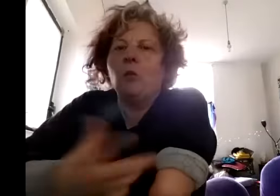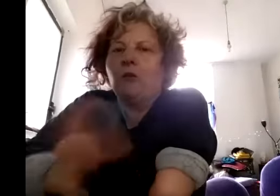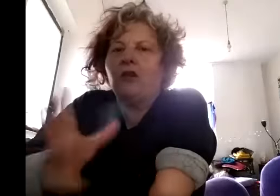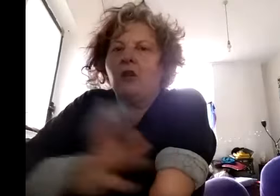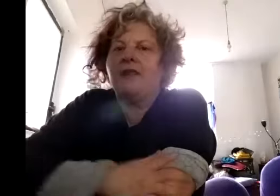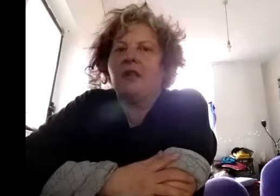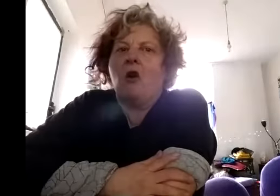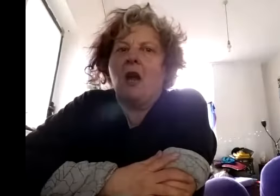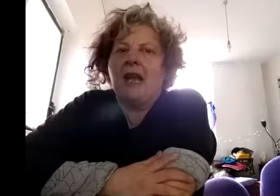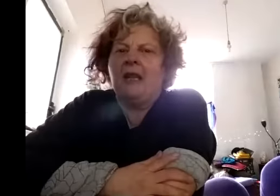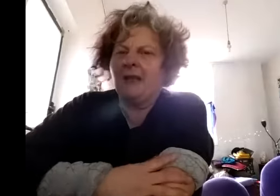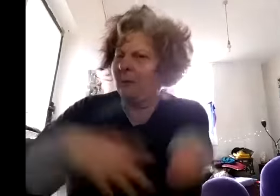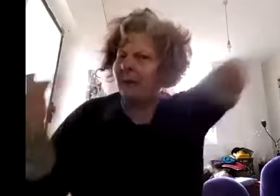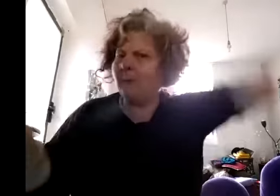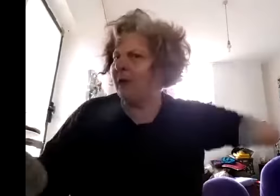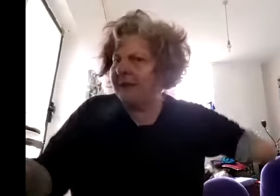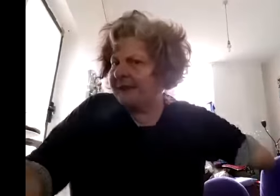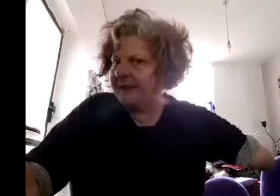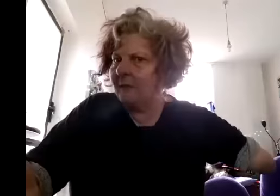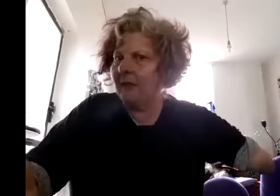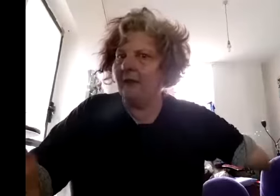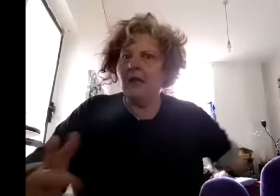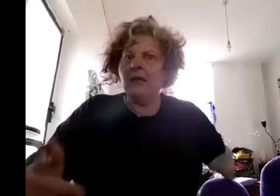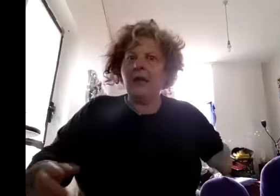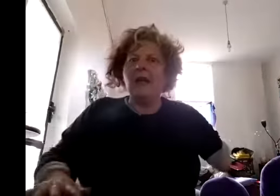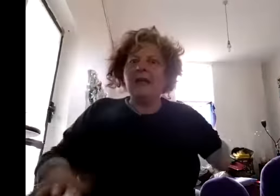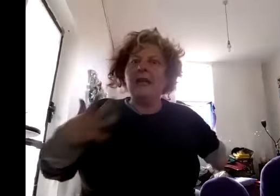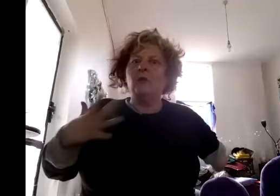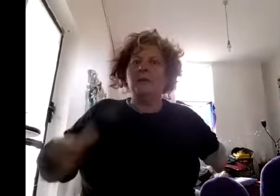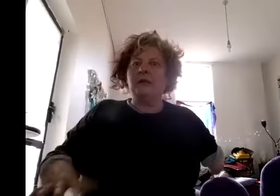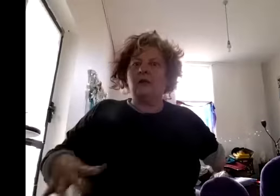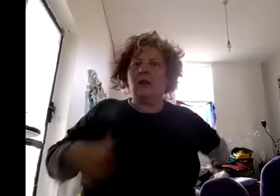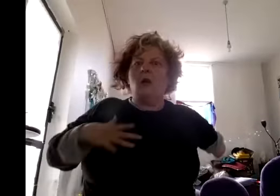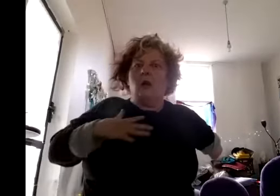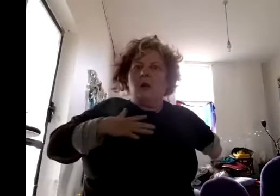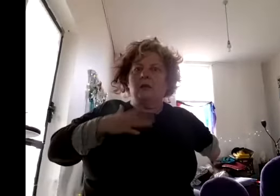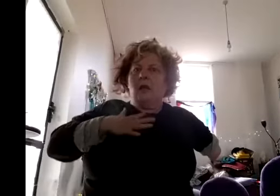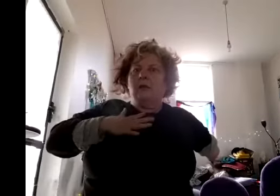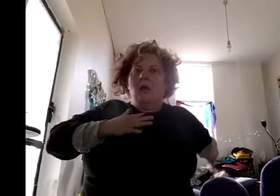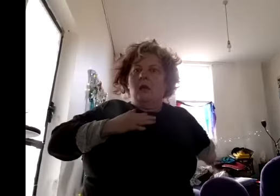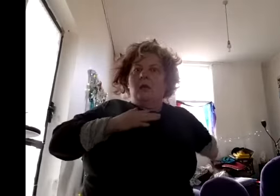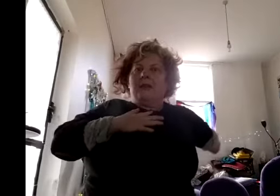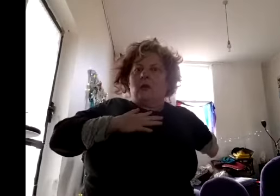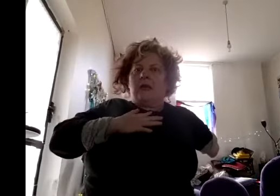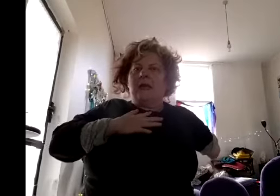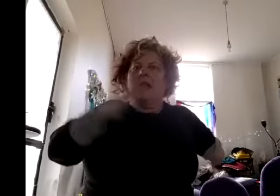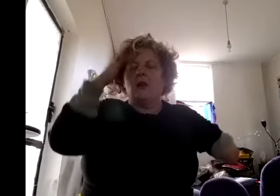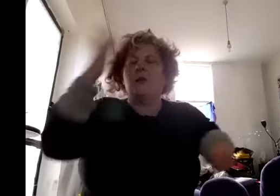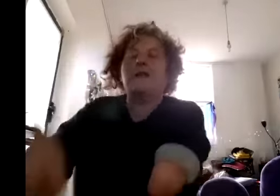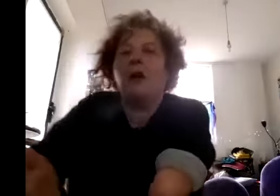wheelchair using guy and his maybe personal assistant or whatever came out and he was a bit like oh oh oh oh that's shocking and i'm sorry i